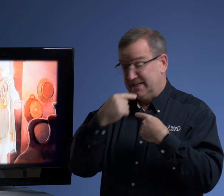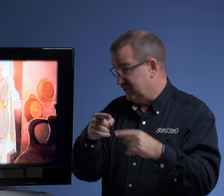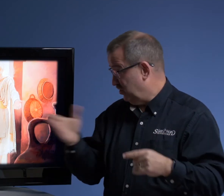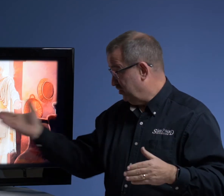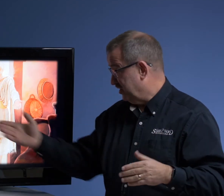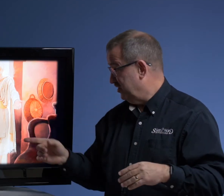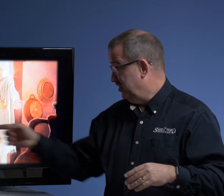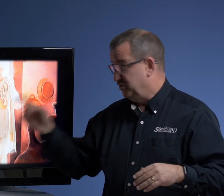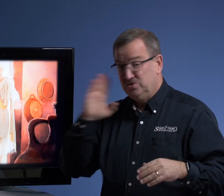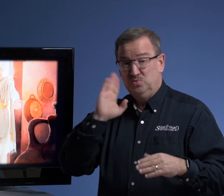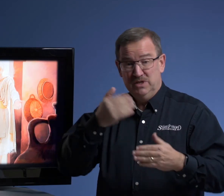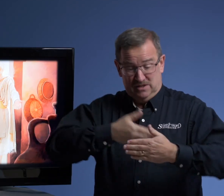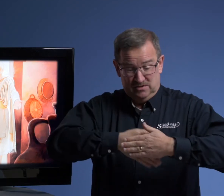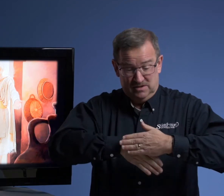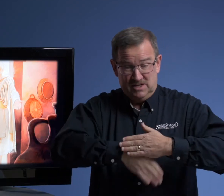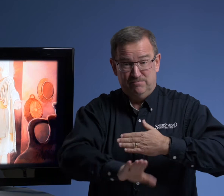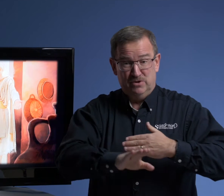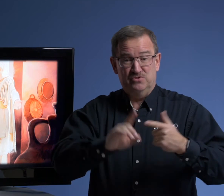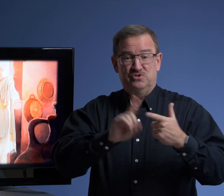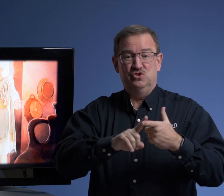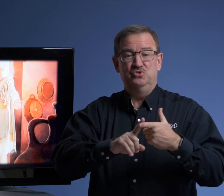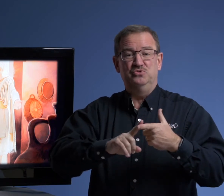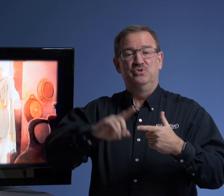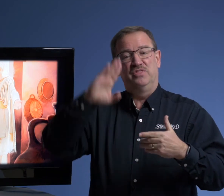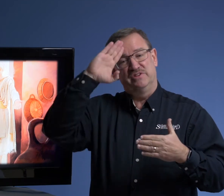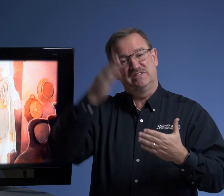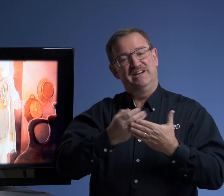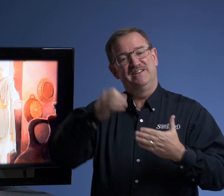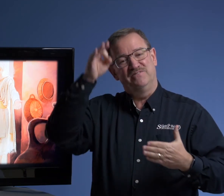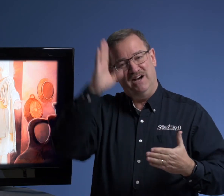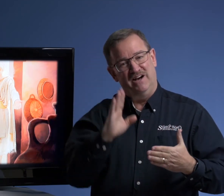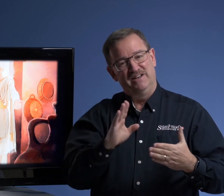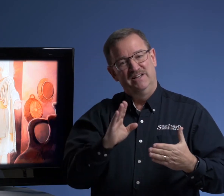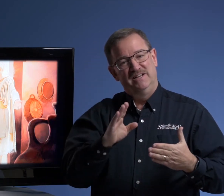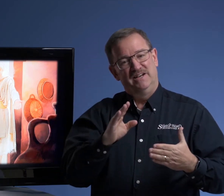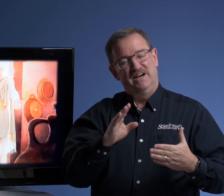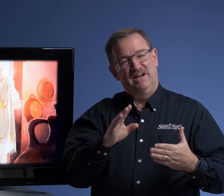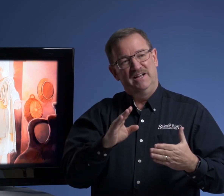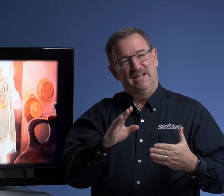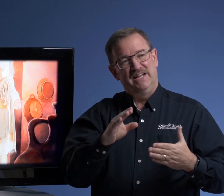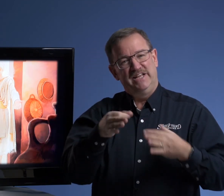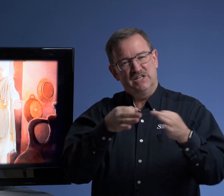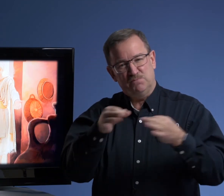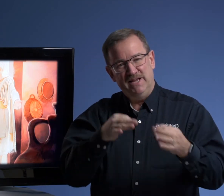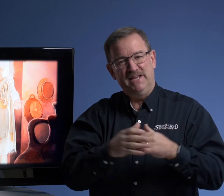he told her, you will give birth to the son of God. And he explained.